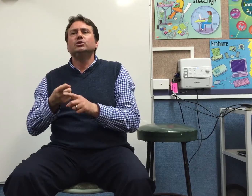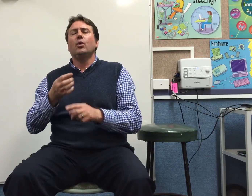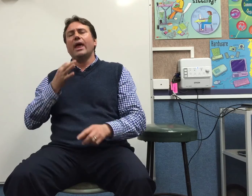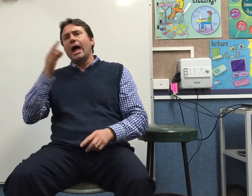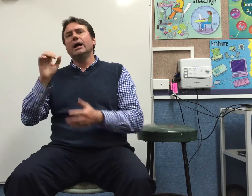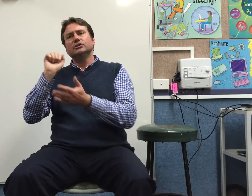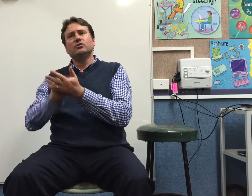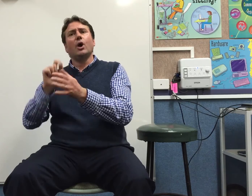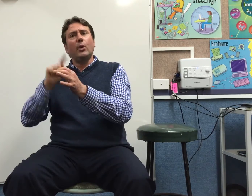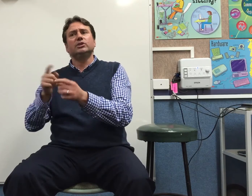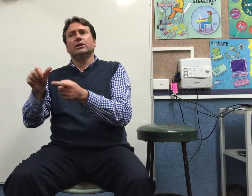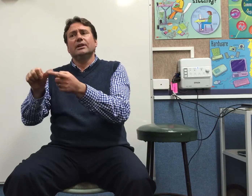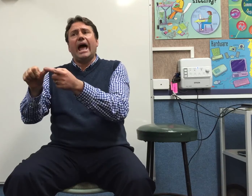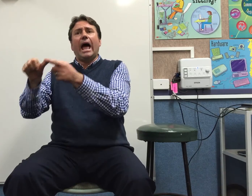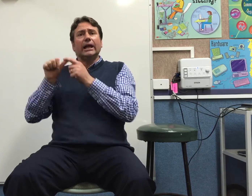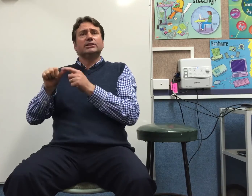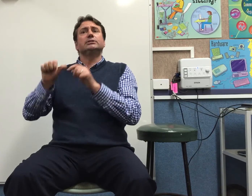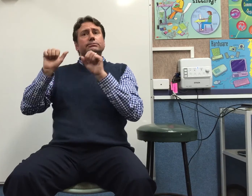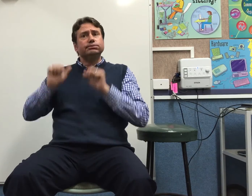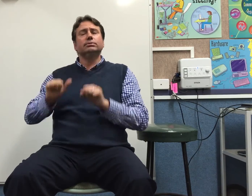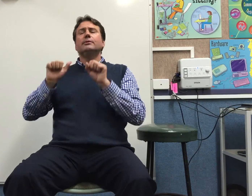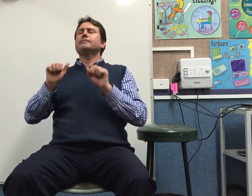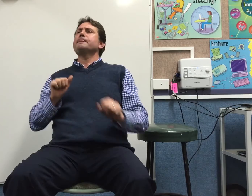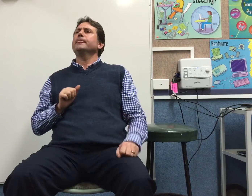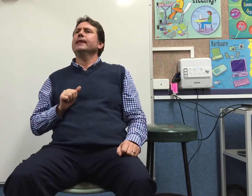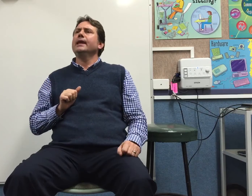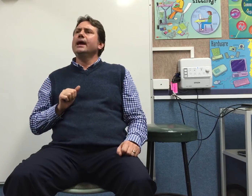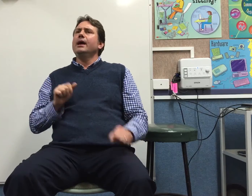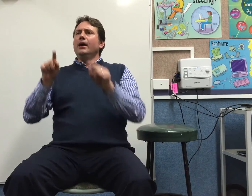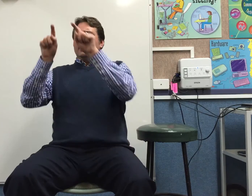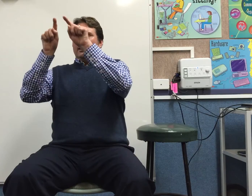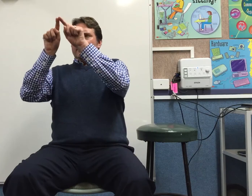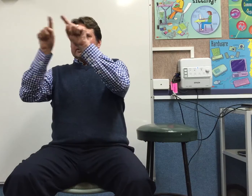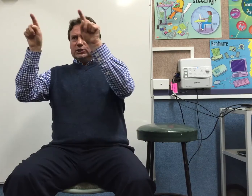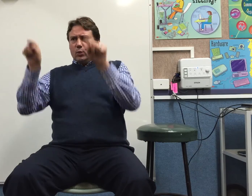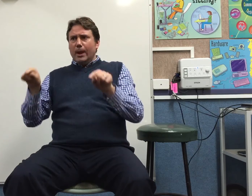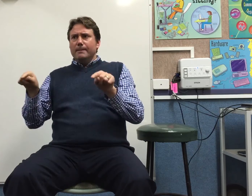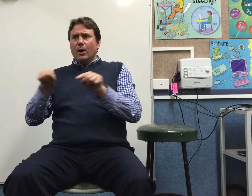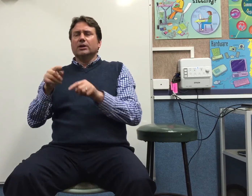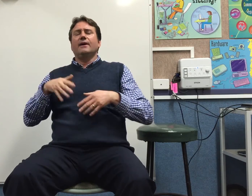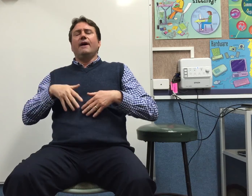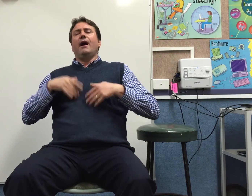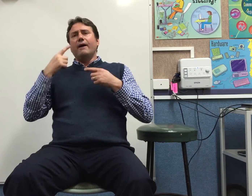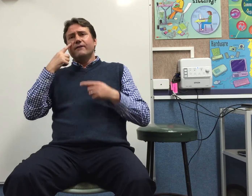in that